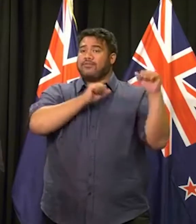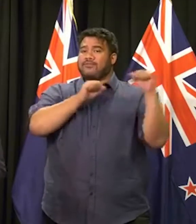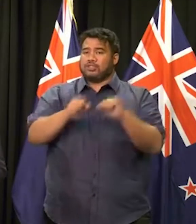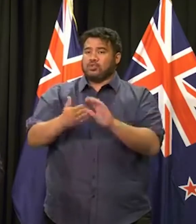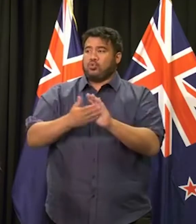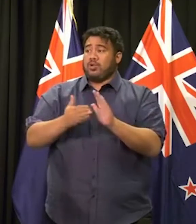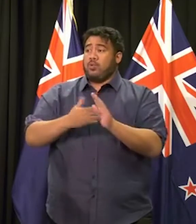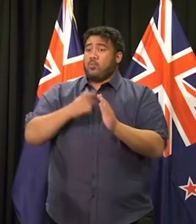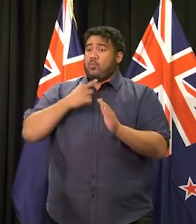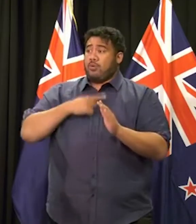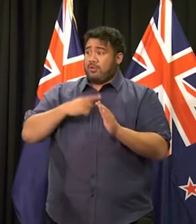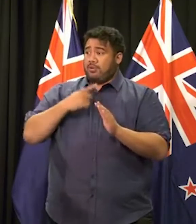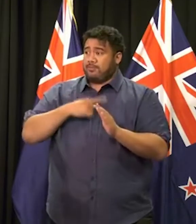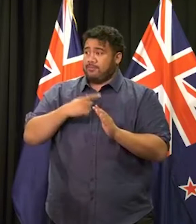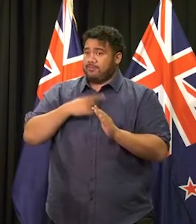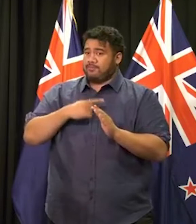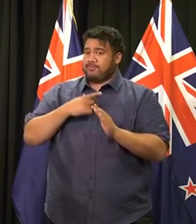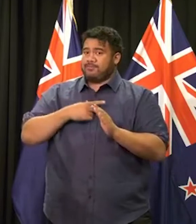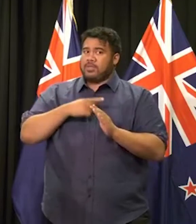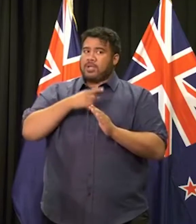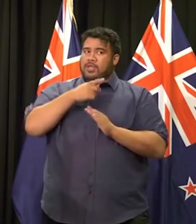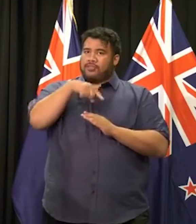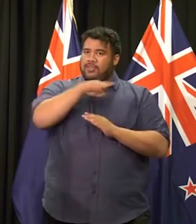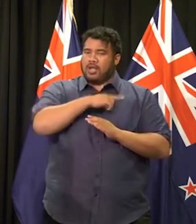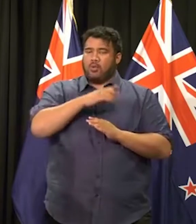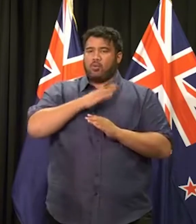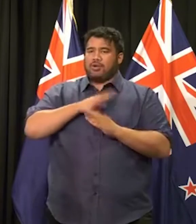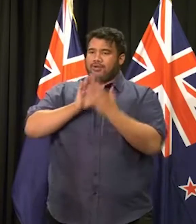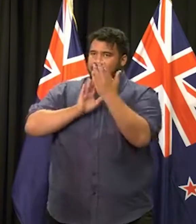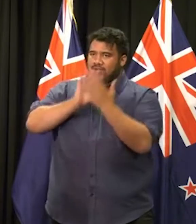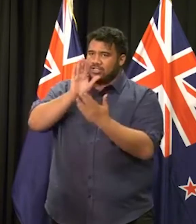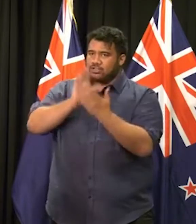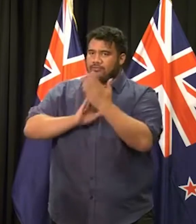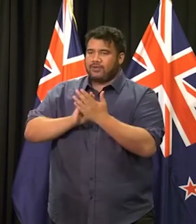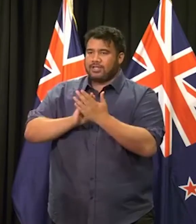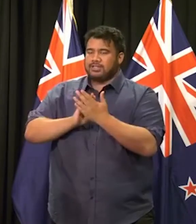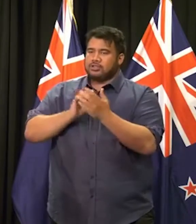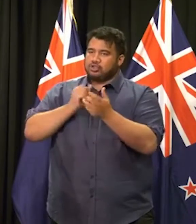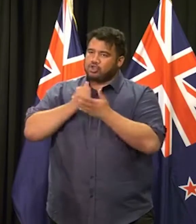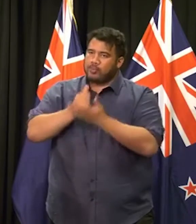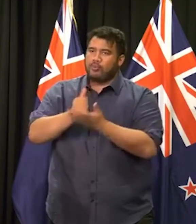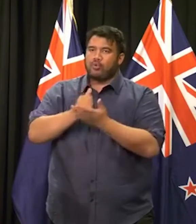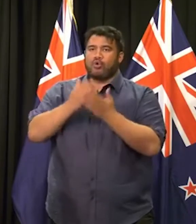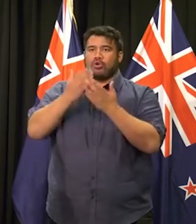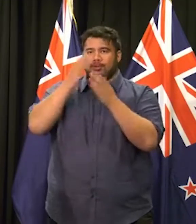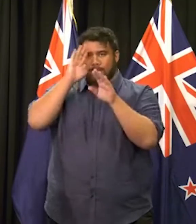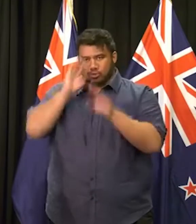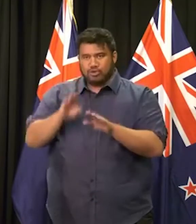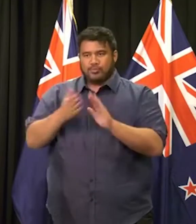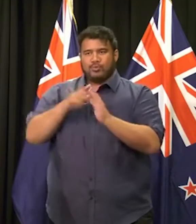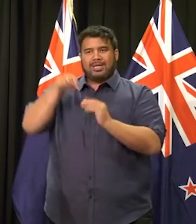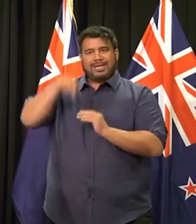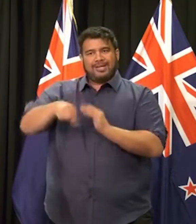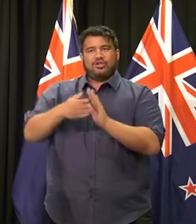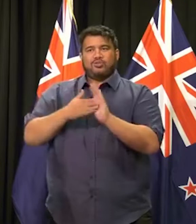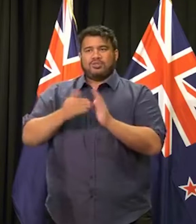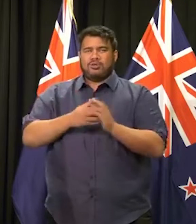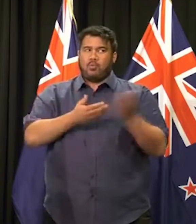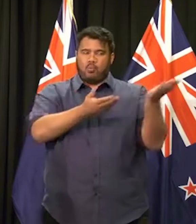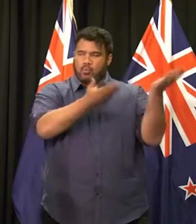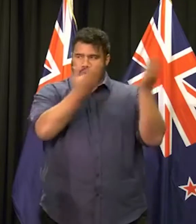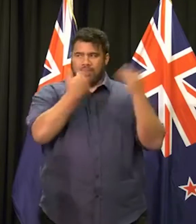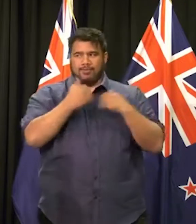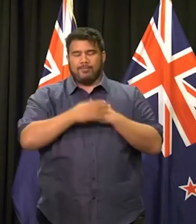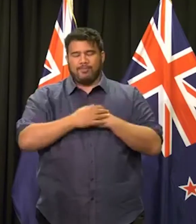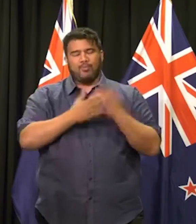bring their, uh, uh, expression directly of solidarity to the Muslim community here, and we welcome that. Um, at this stage, it's